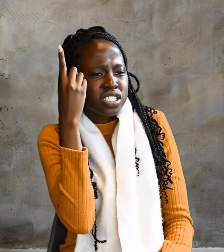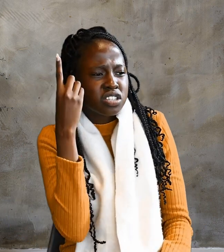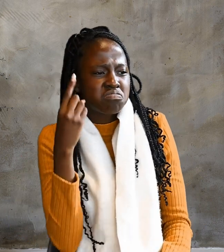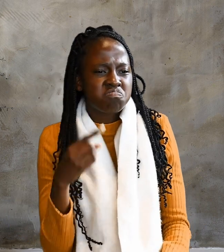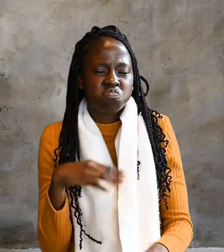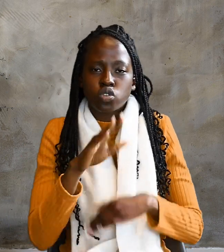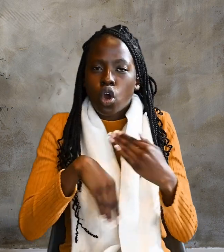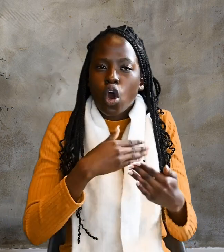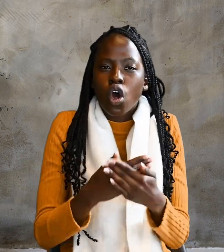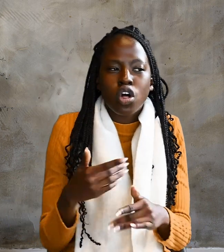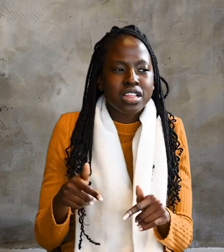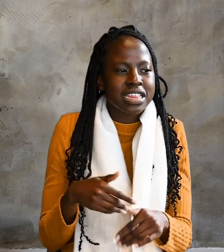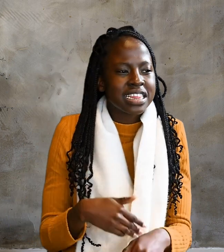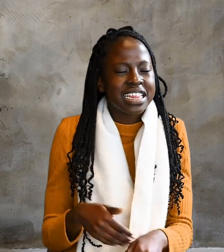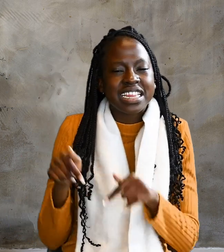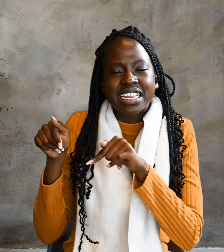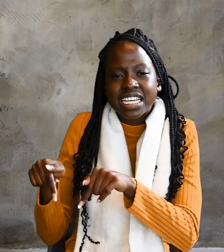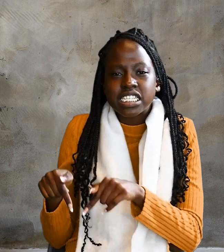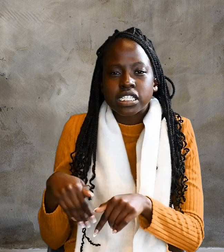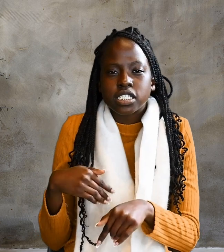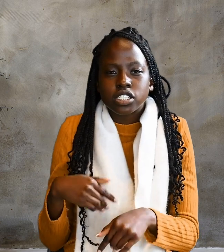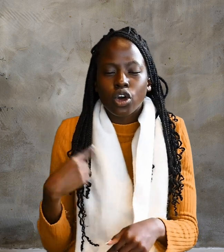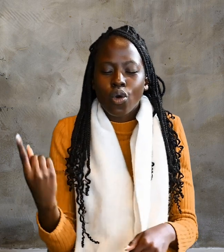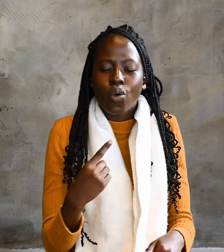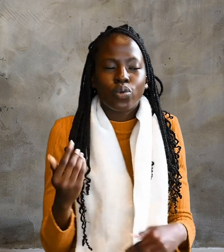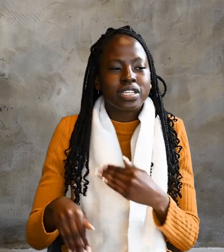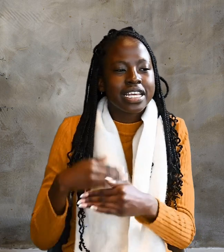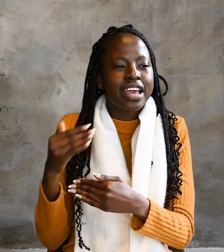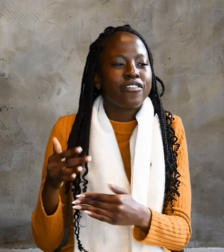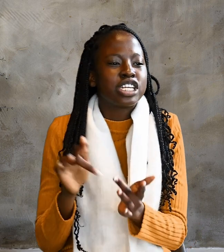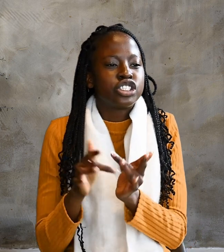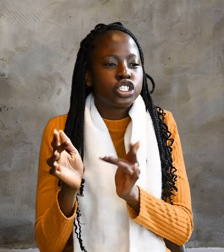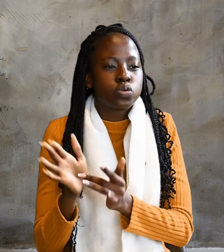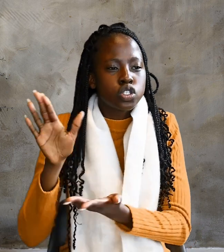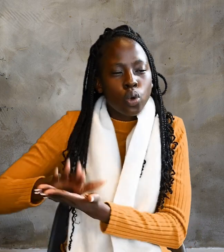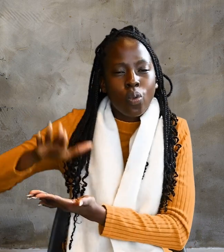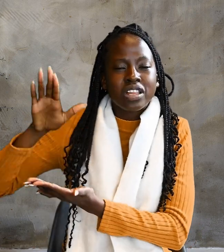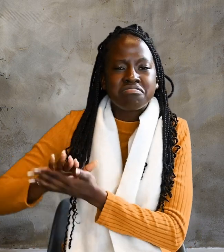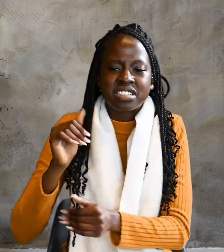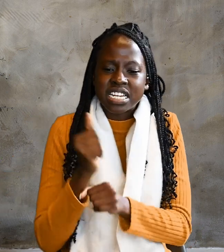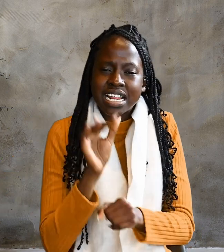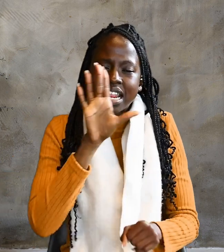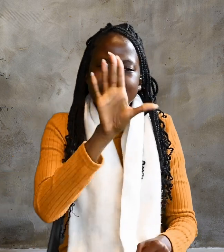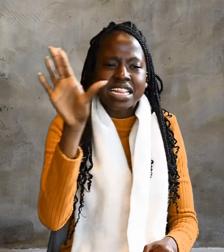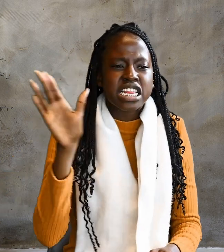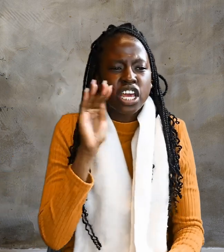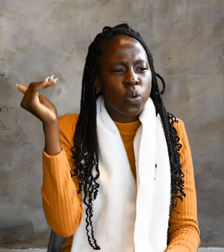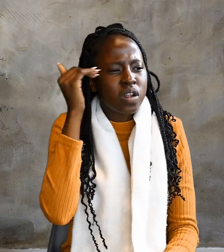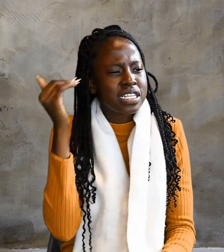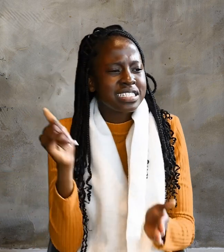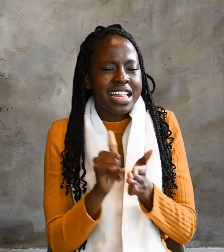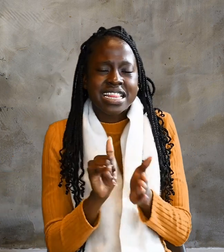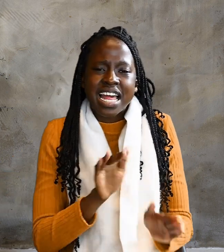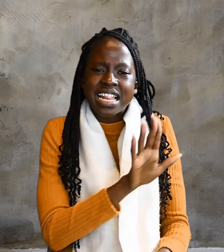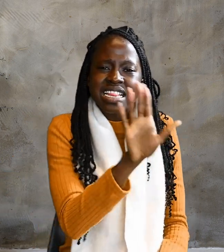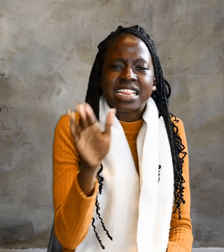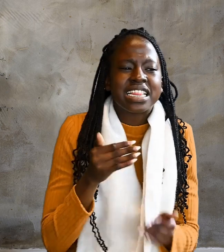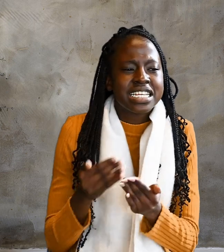of this. Only after Jesus was glorified did they realize that these things had been